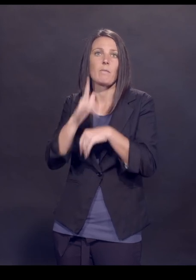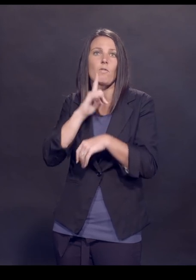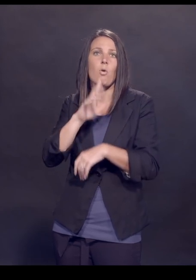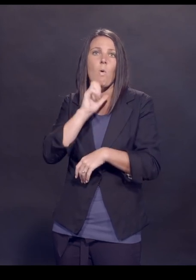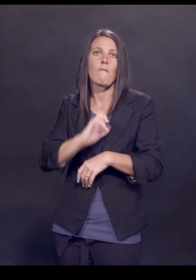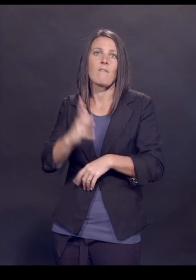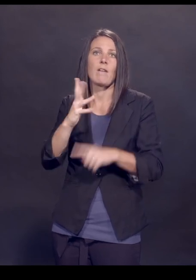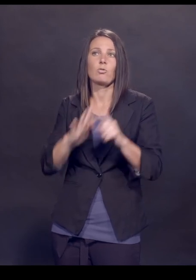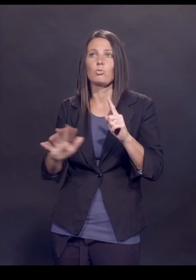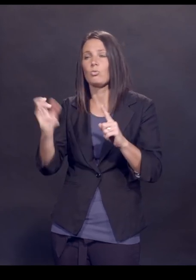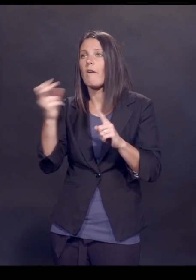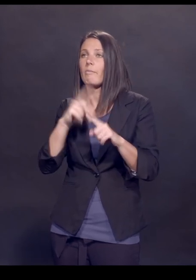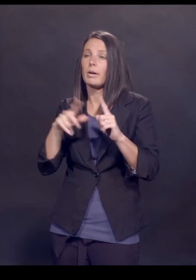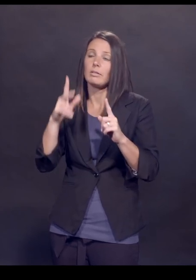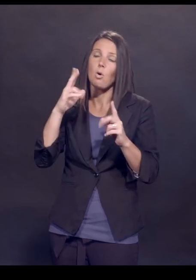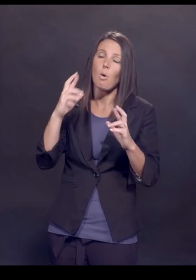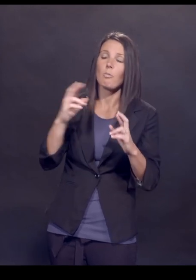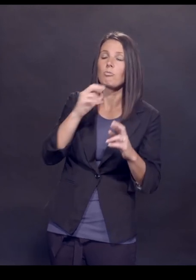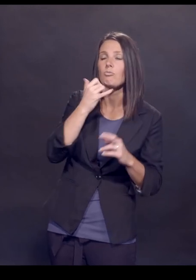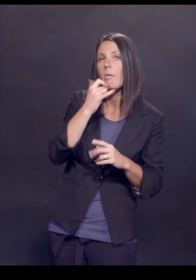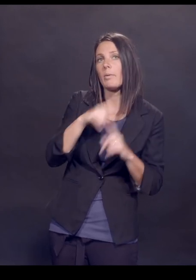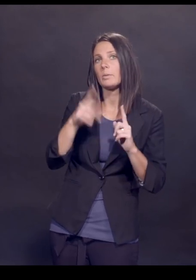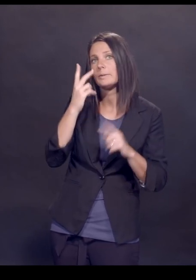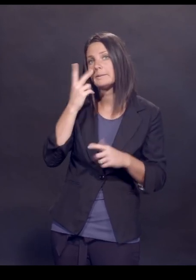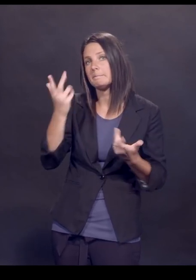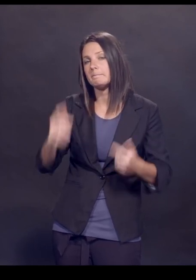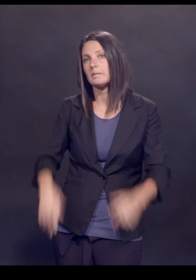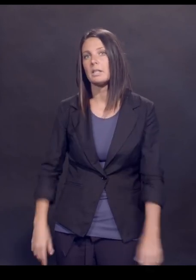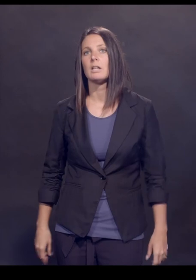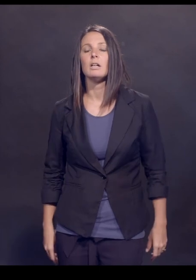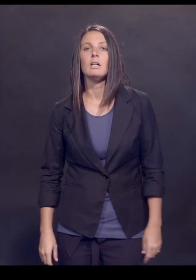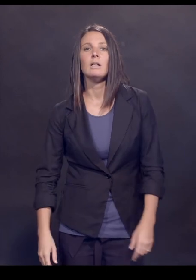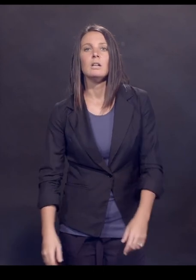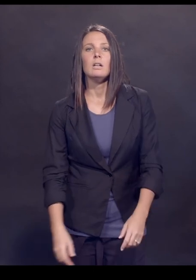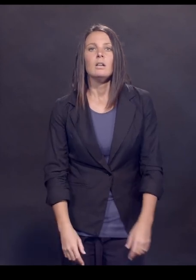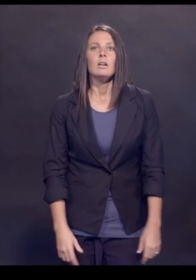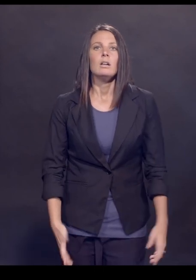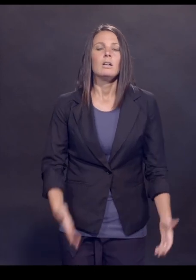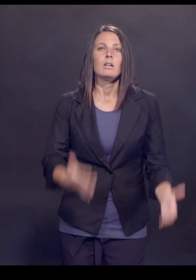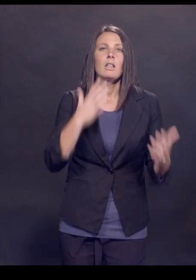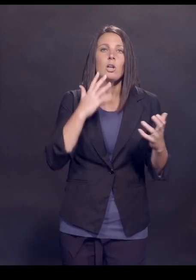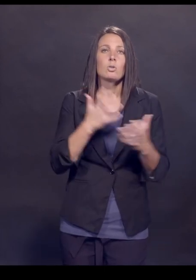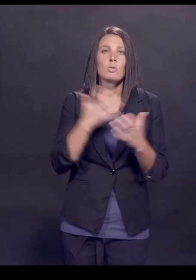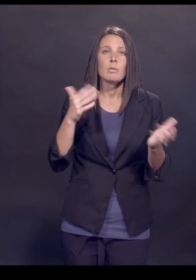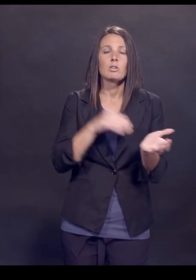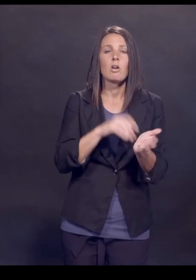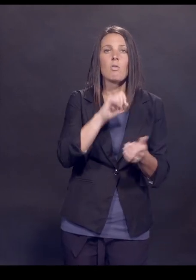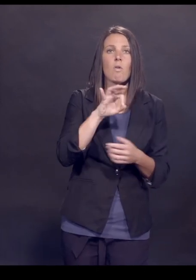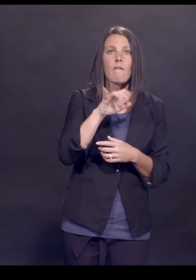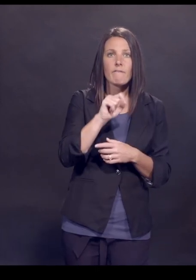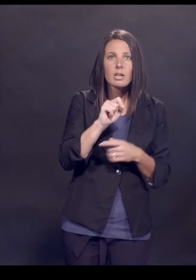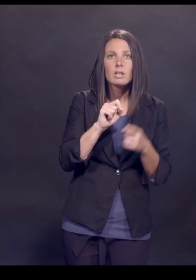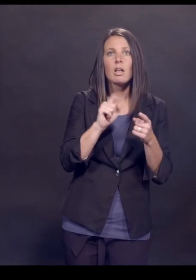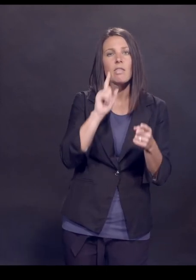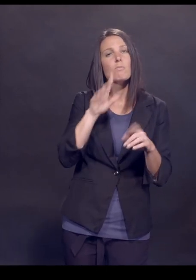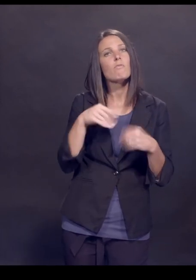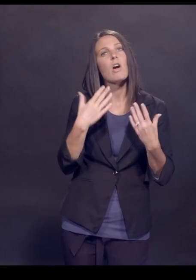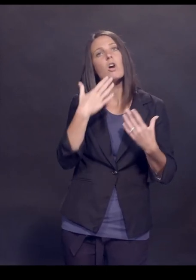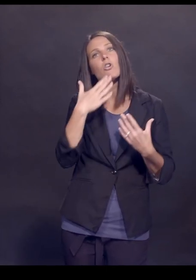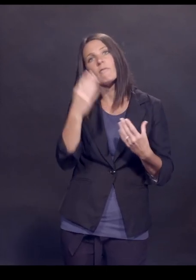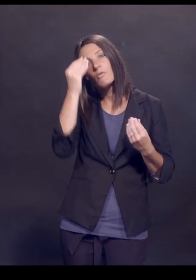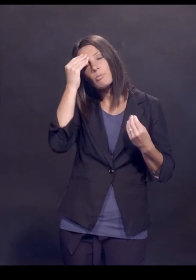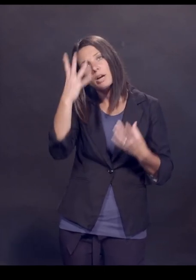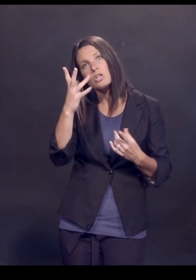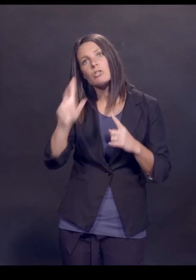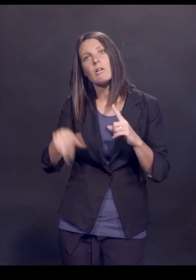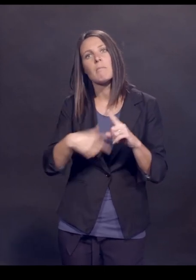-old. I hope I'm wrong, but we'll see. Great. Thank you so much, Dr. Offit. I think you've provided us some great insights